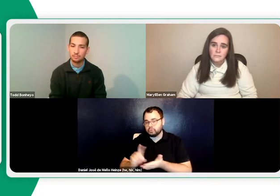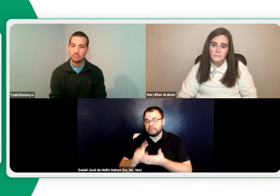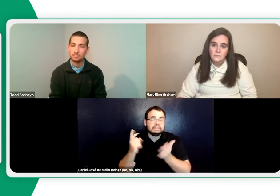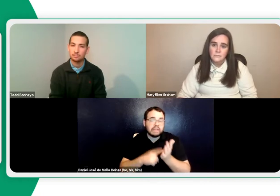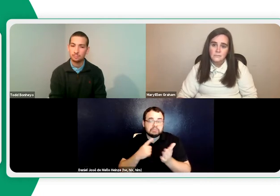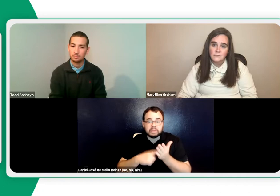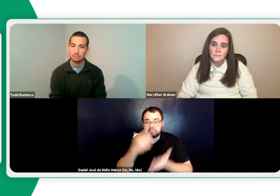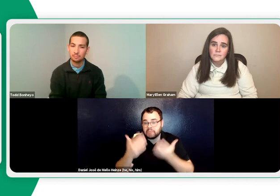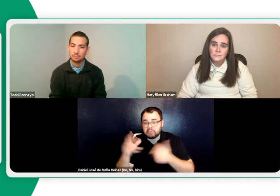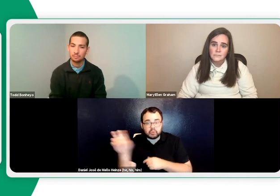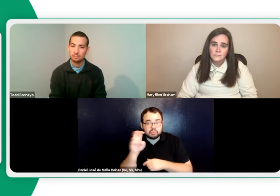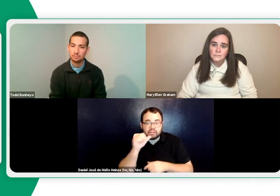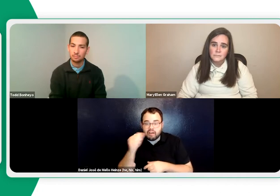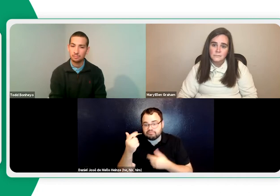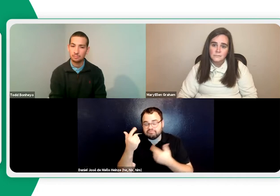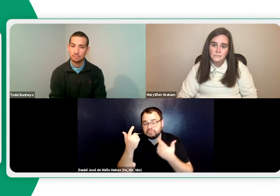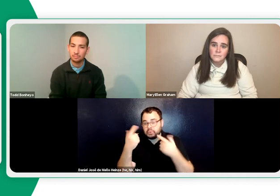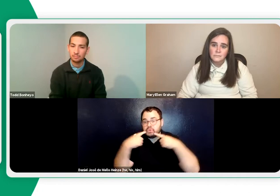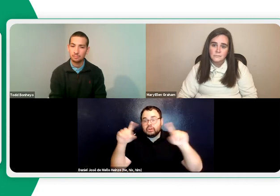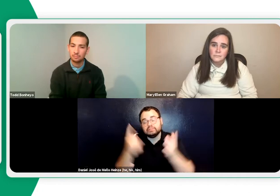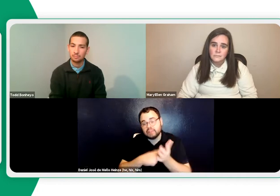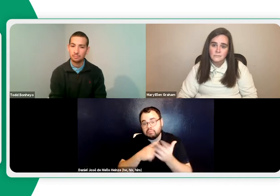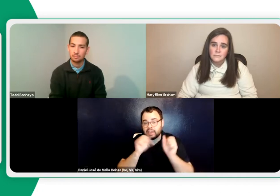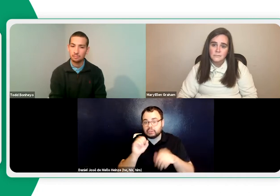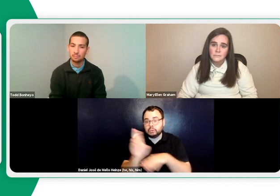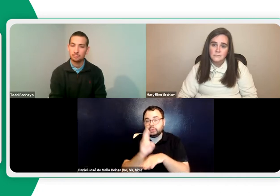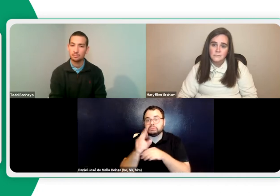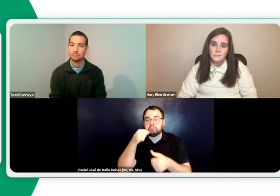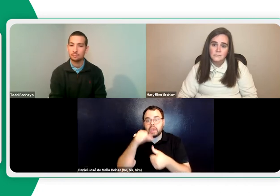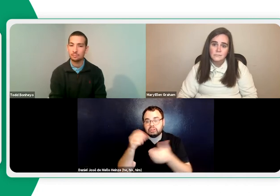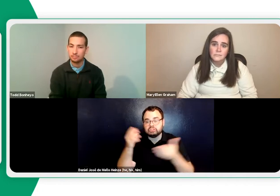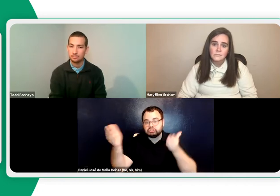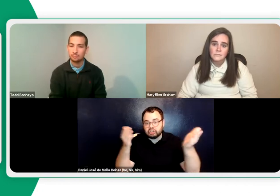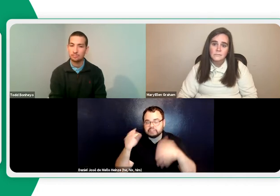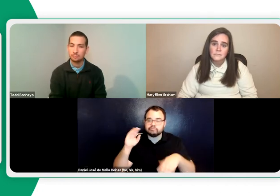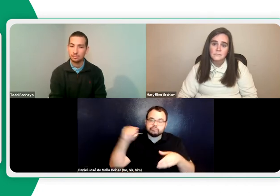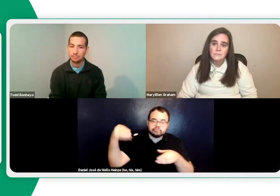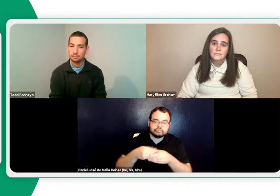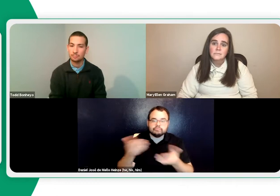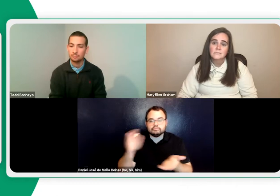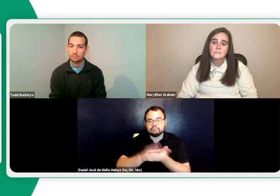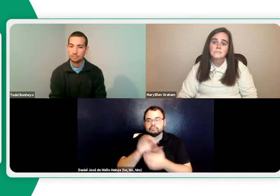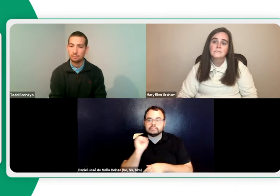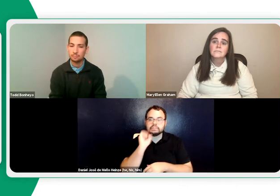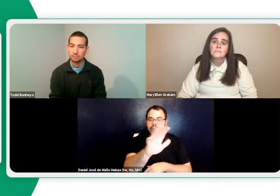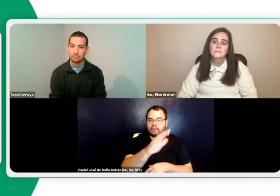people who are responsible bring that back. And that's the process we do on a weekly basis. Sometimes transportation won't work. And so we can use a mail service